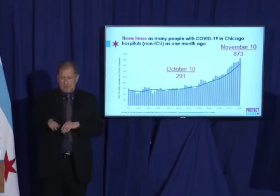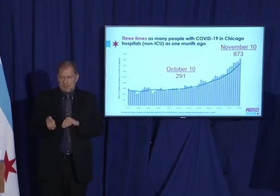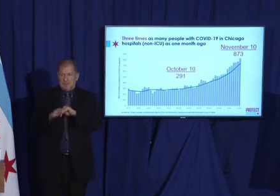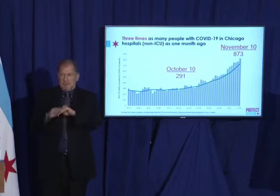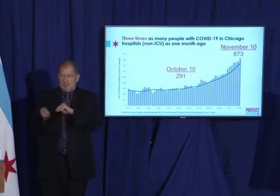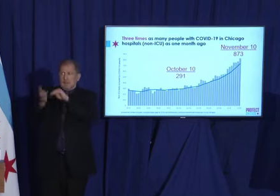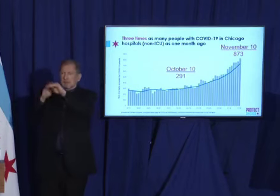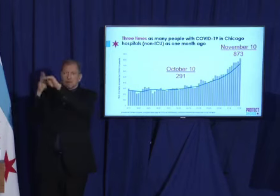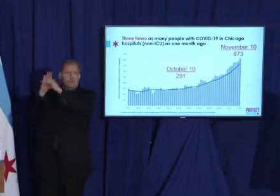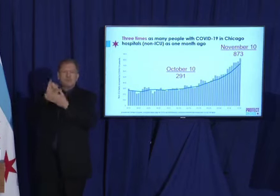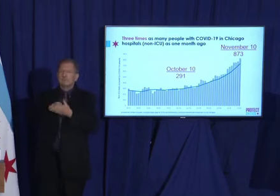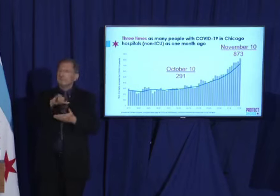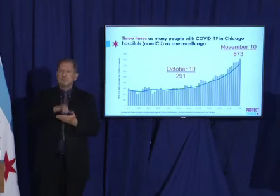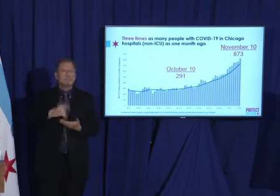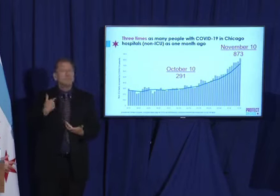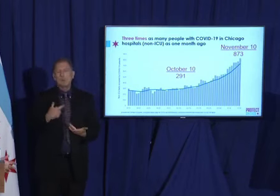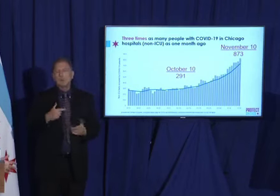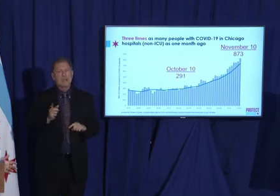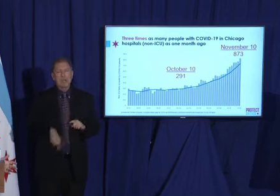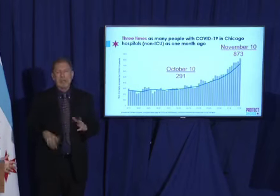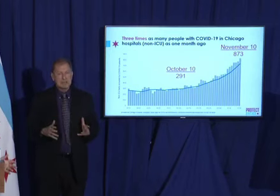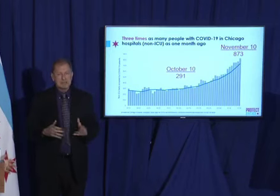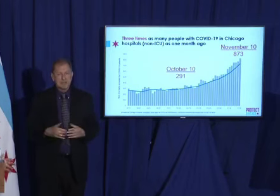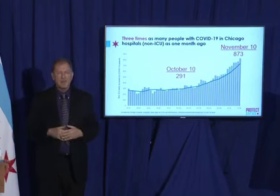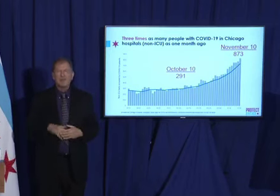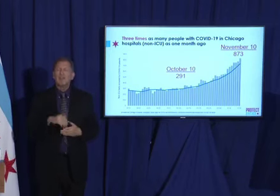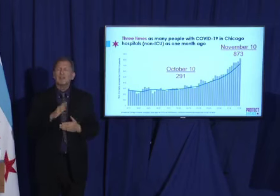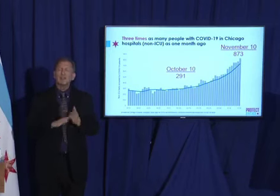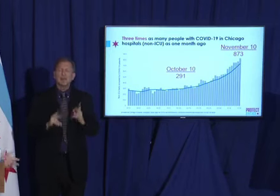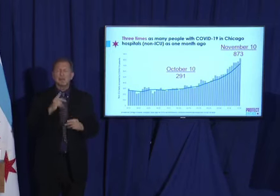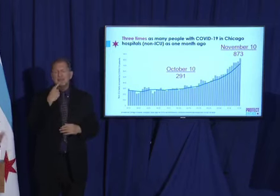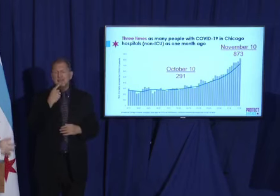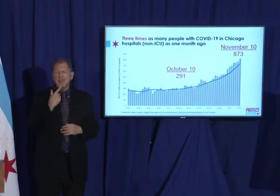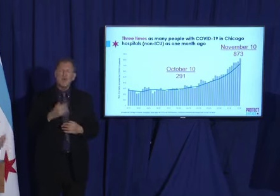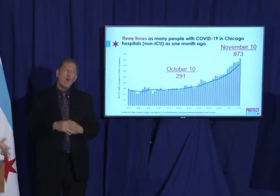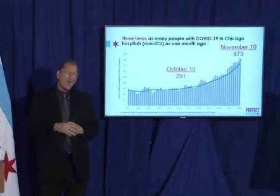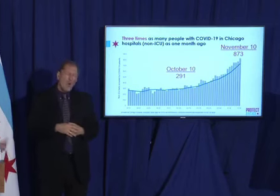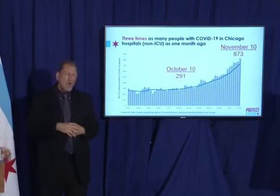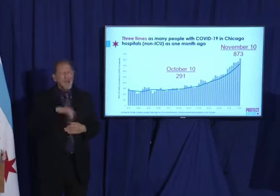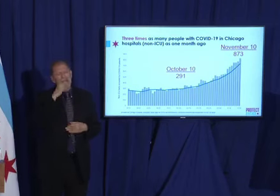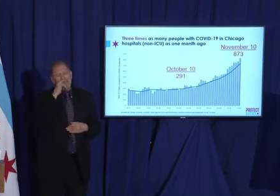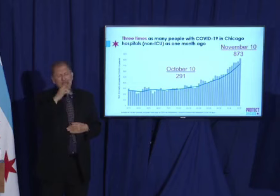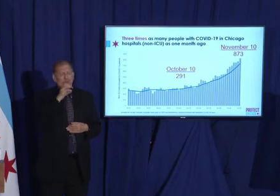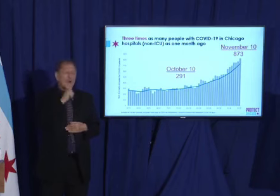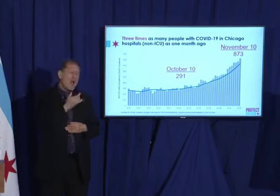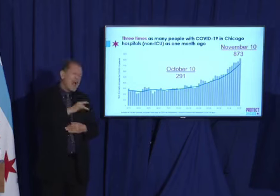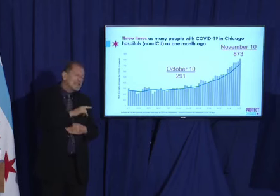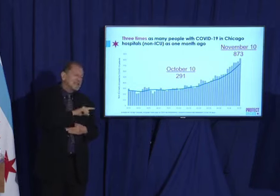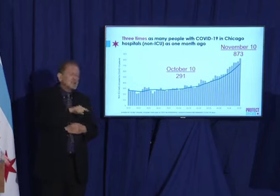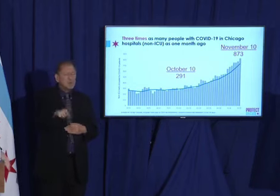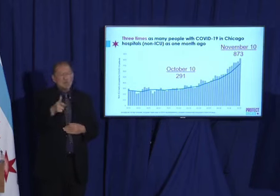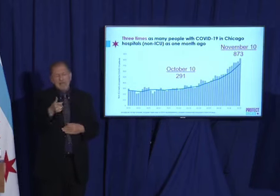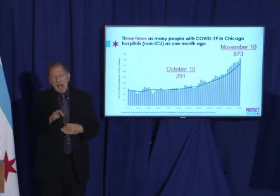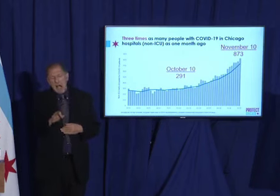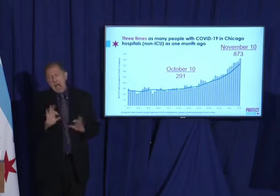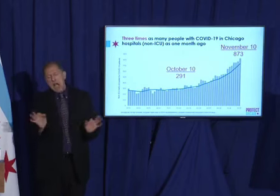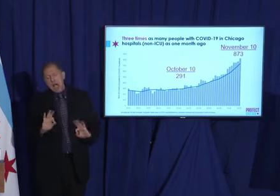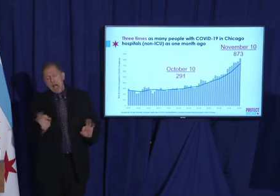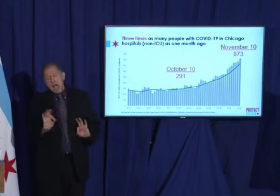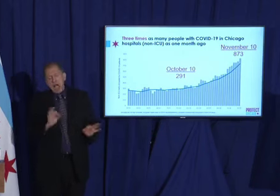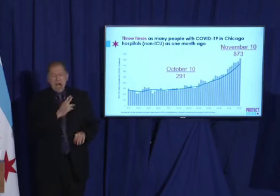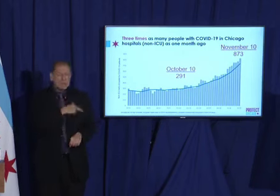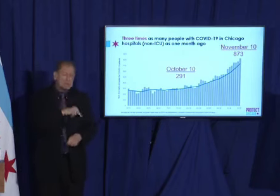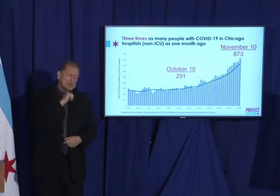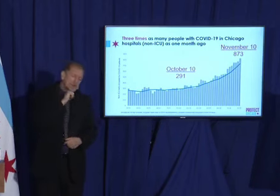I still hear people say, there's not people getting seriously ill. These are 18 to 29 year olds. Nobody's really ending up in the hospital.